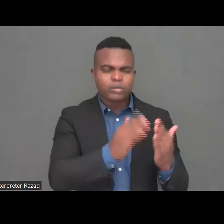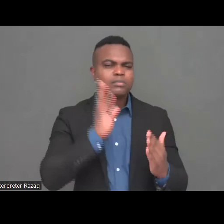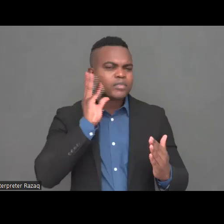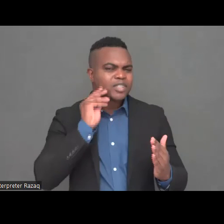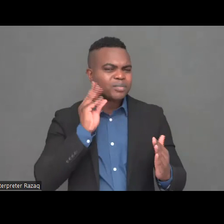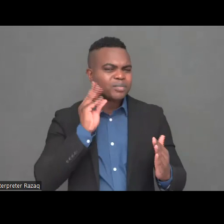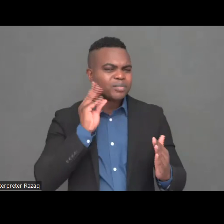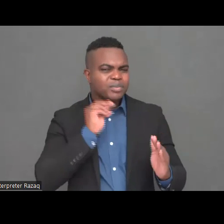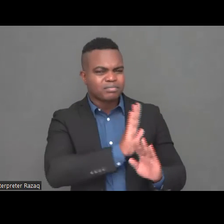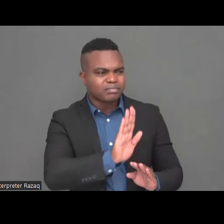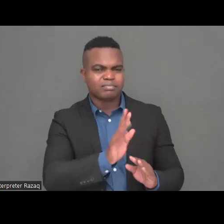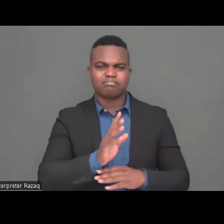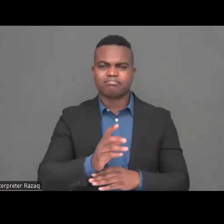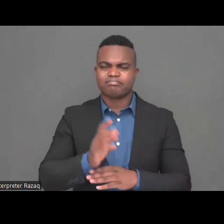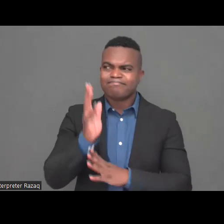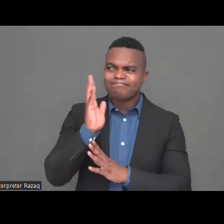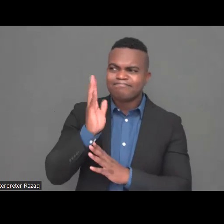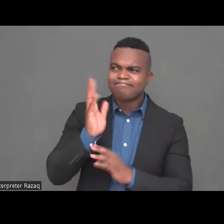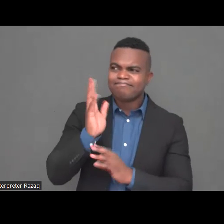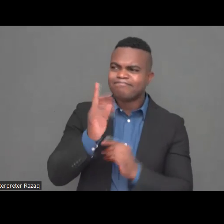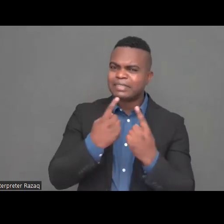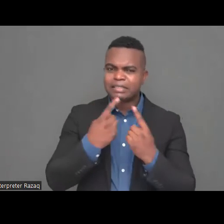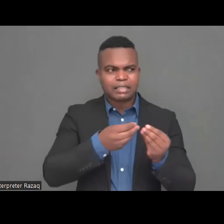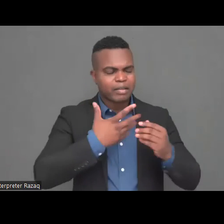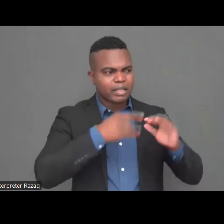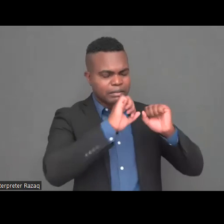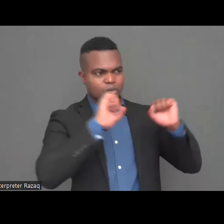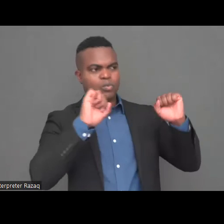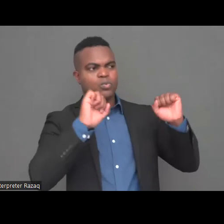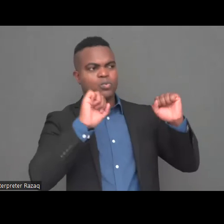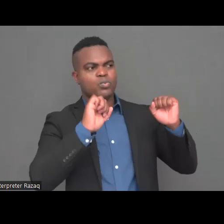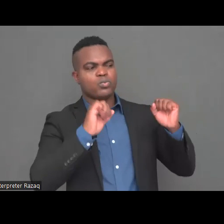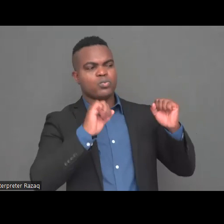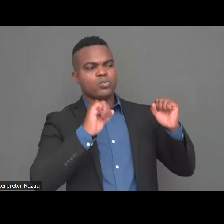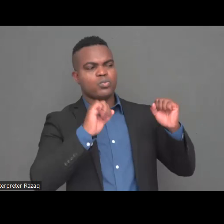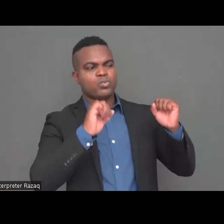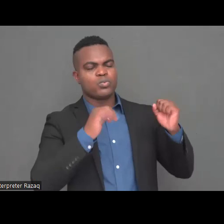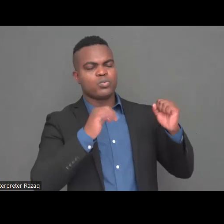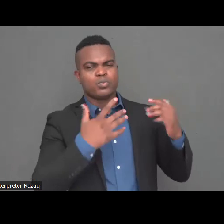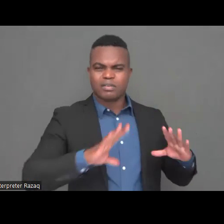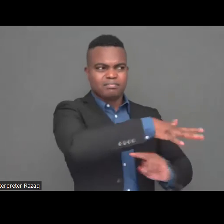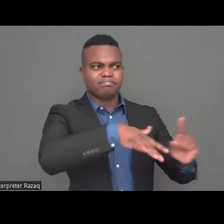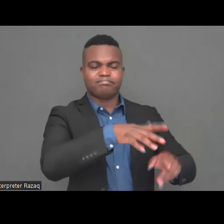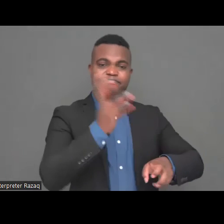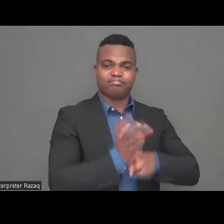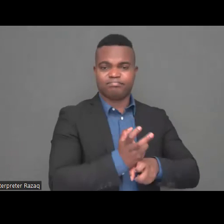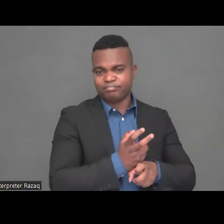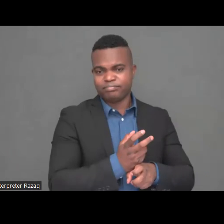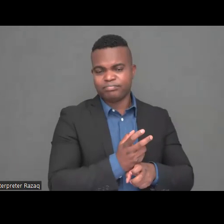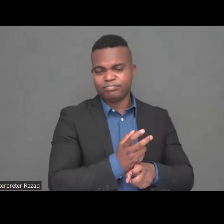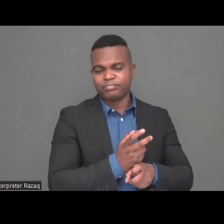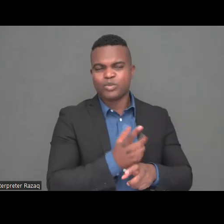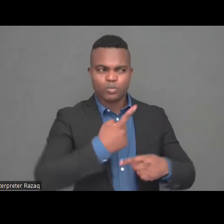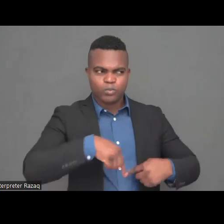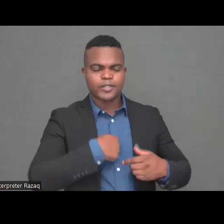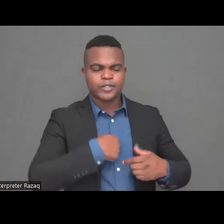we are with you we are with you in action and we hope that this war comes to an end soon and we will